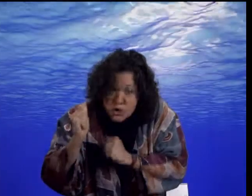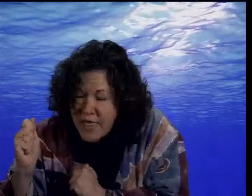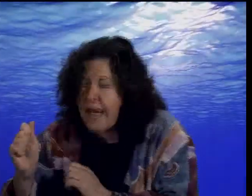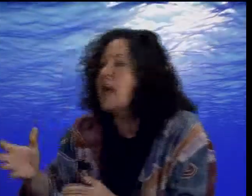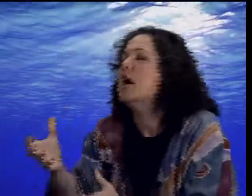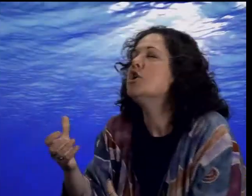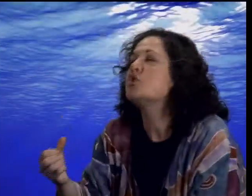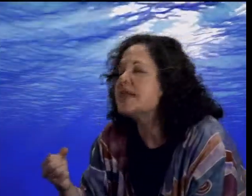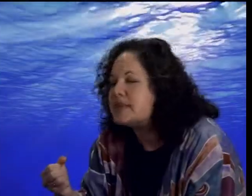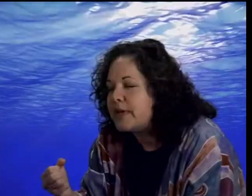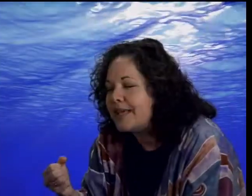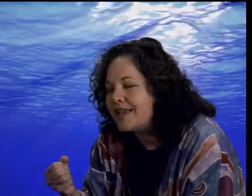that. Trust me.